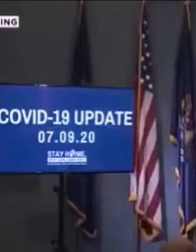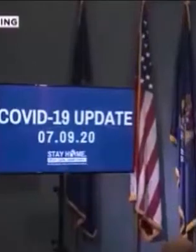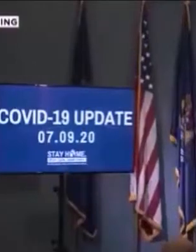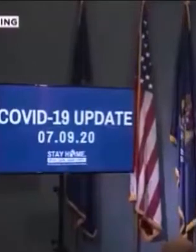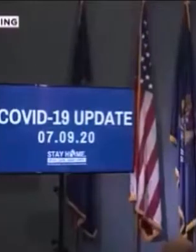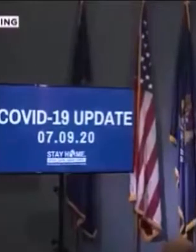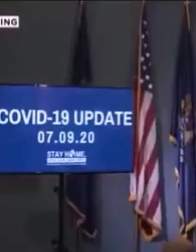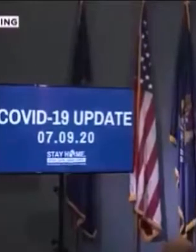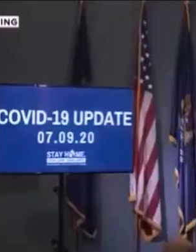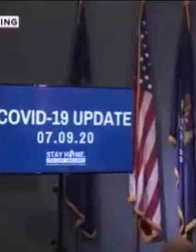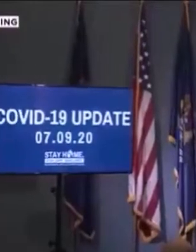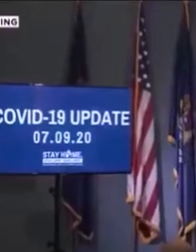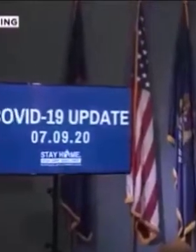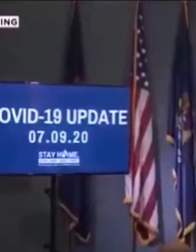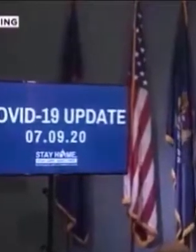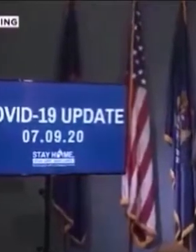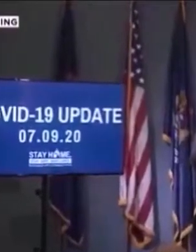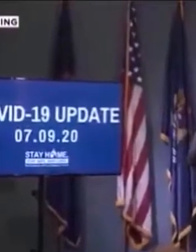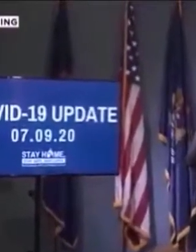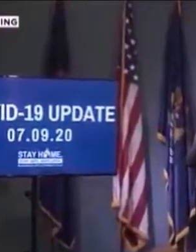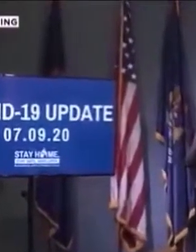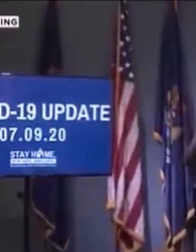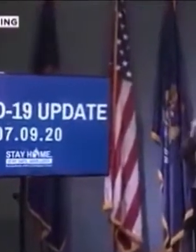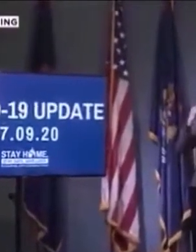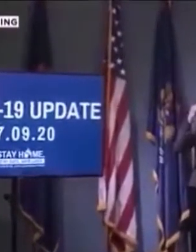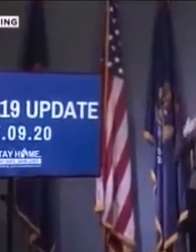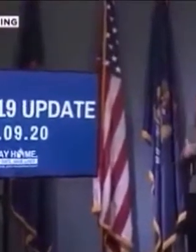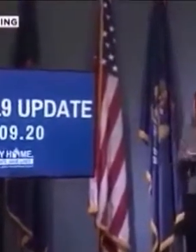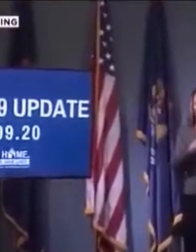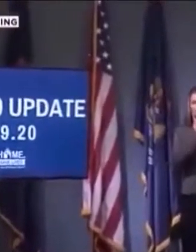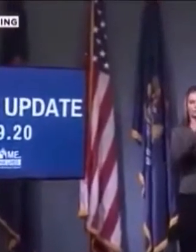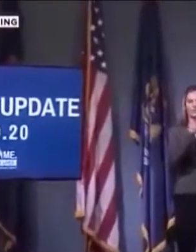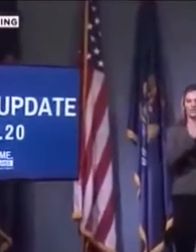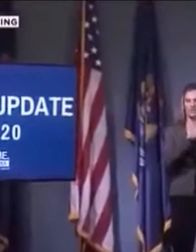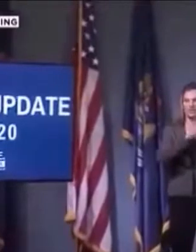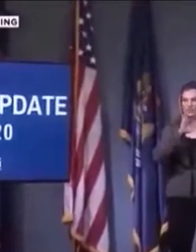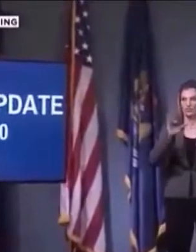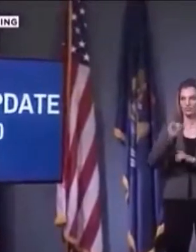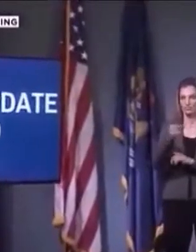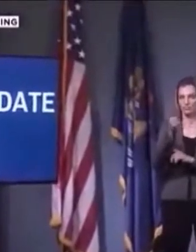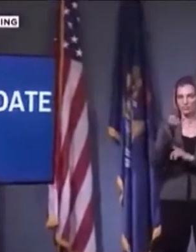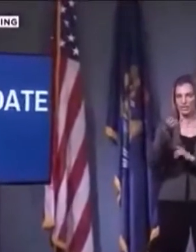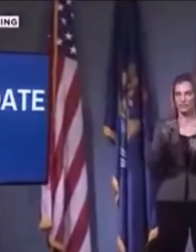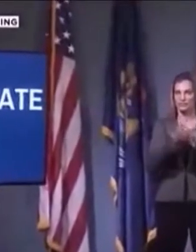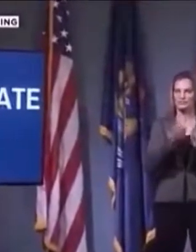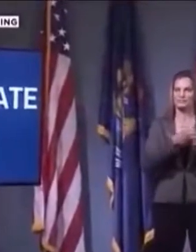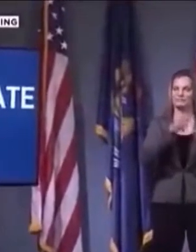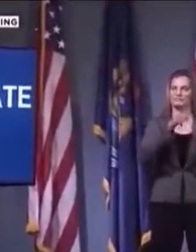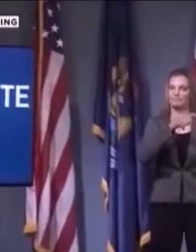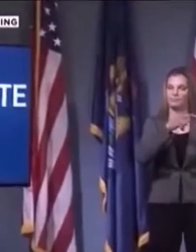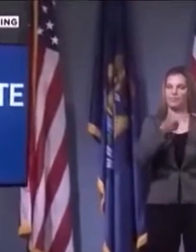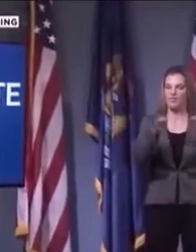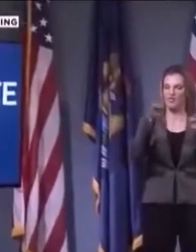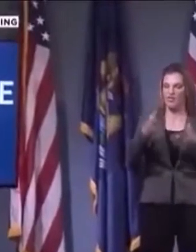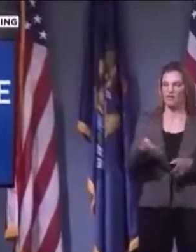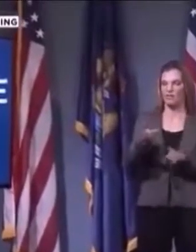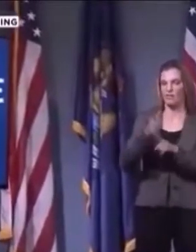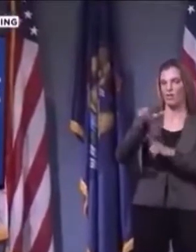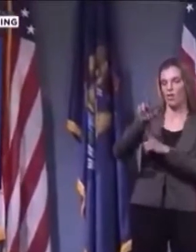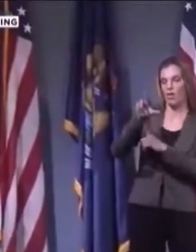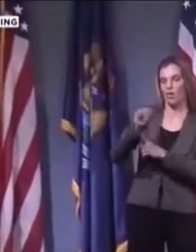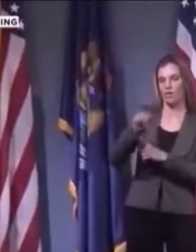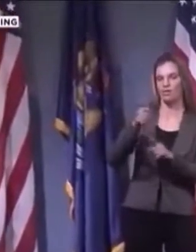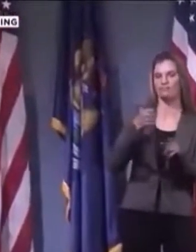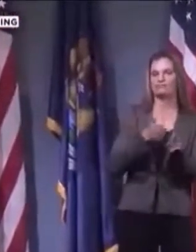hoping that she was going to say that Independence Day weekend didn't yield these